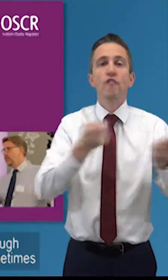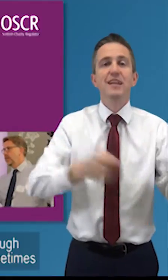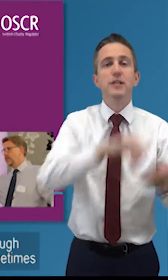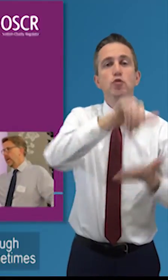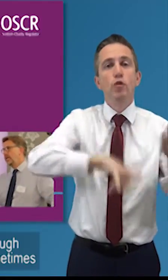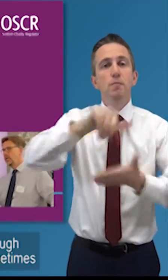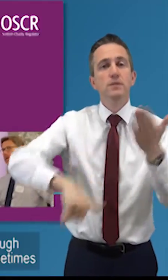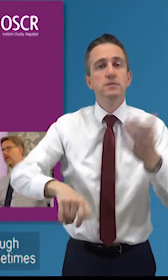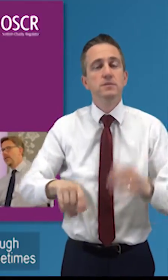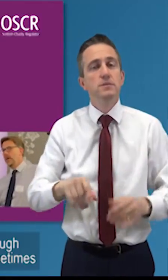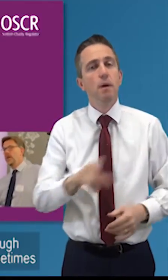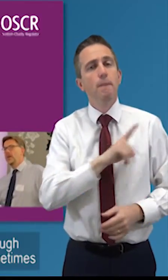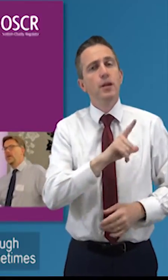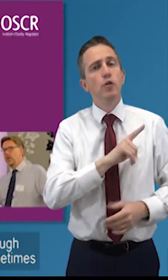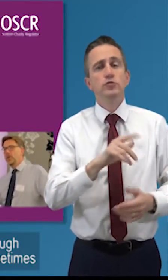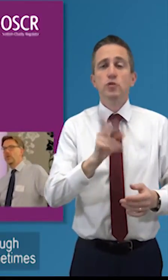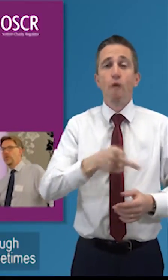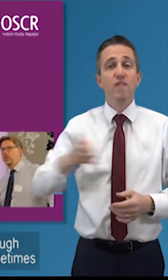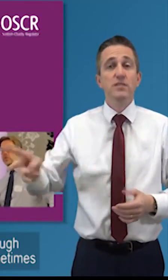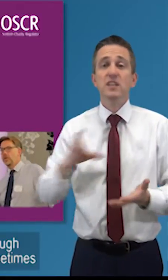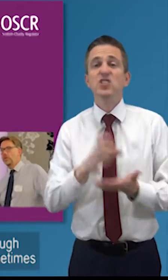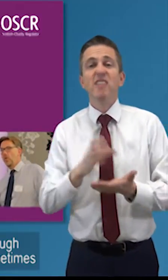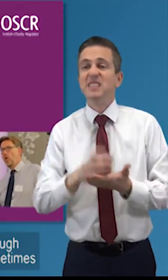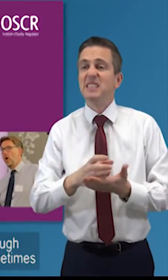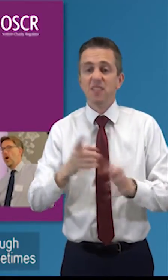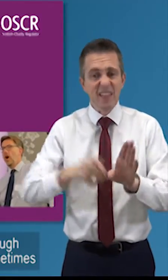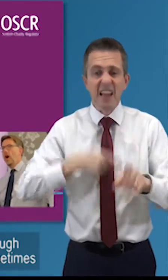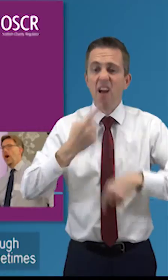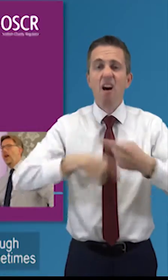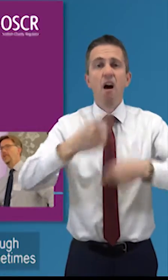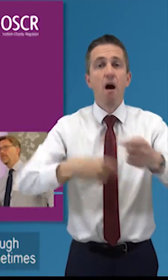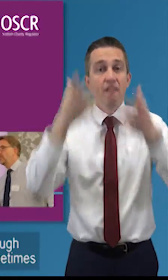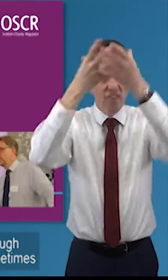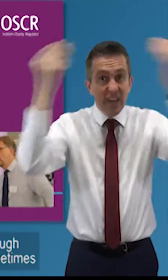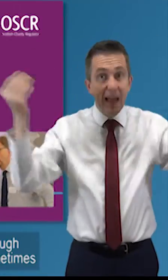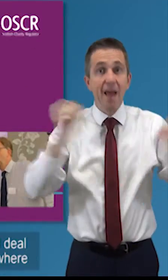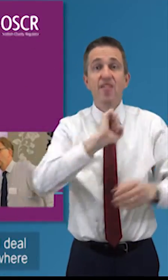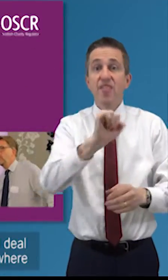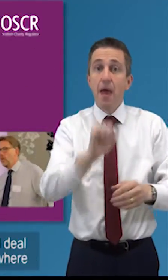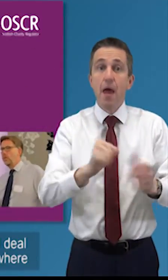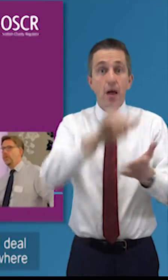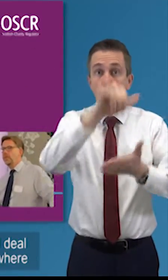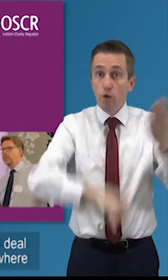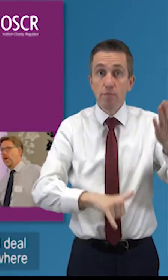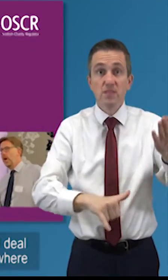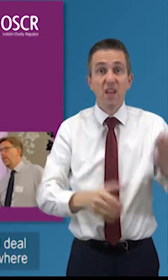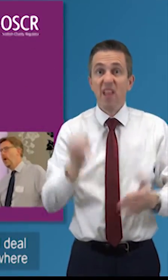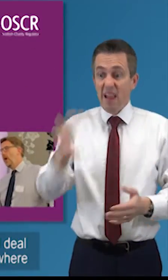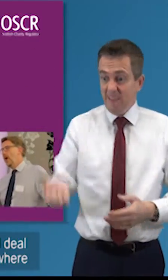charities as they get through their life to put the constitution in a drawer and sometimes not to look at it for long periods of time